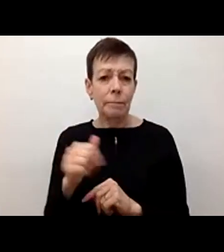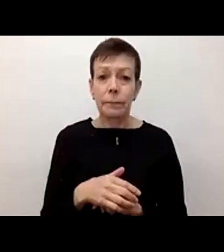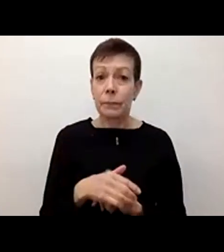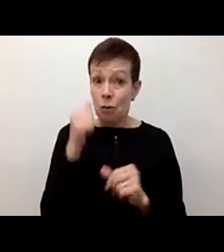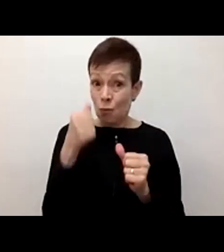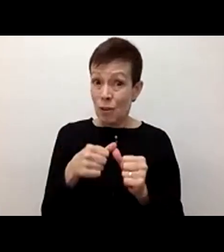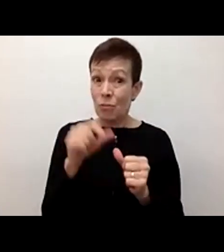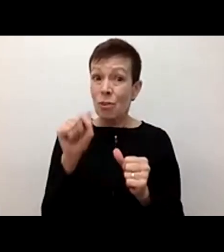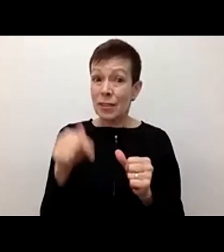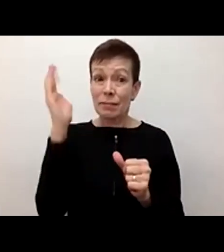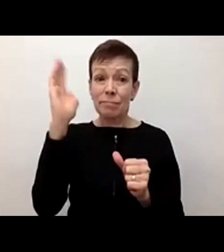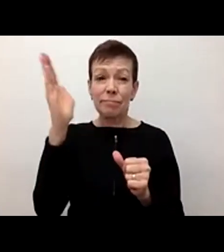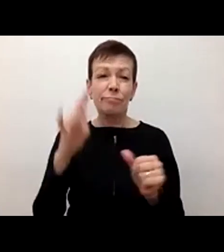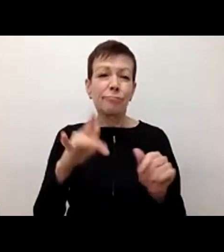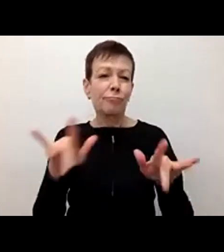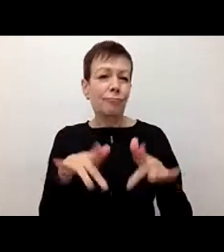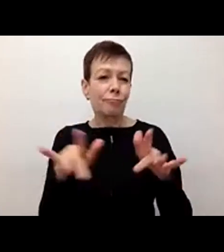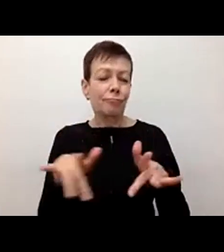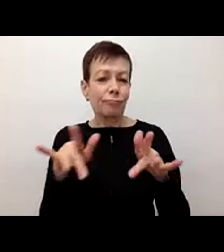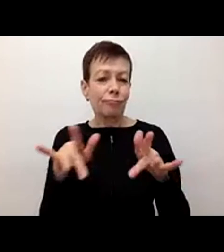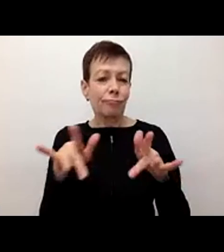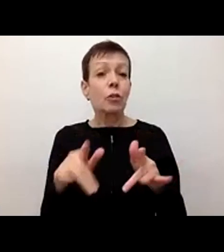and later shared with registered participants.